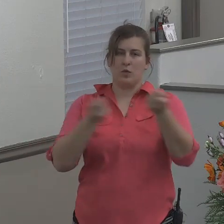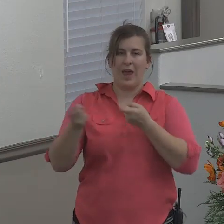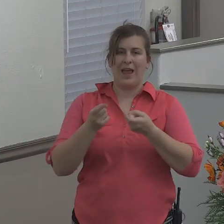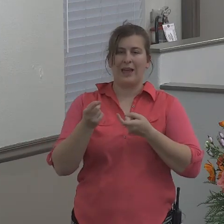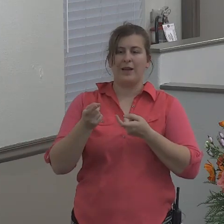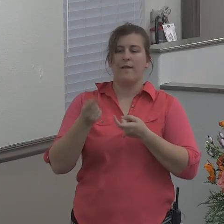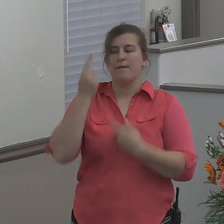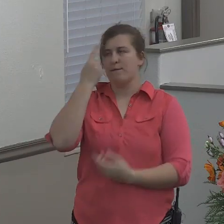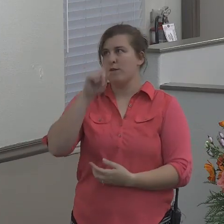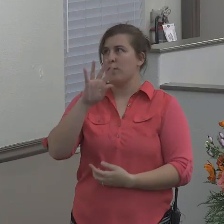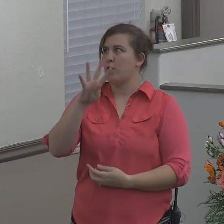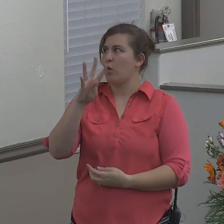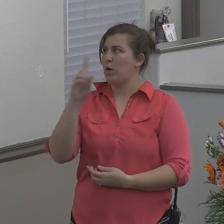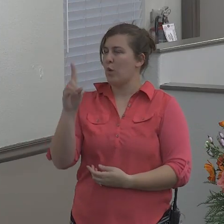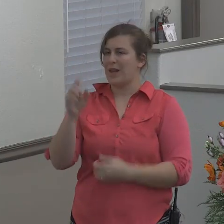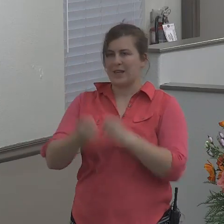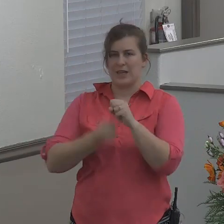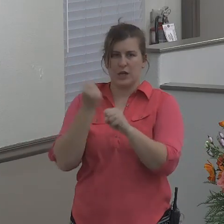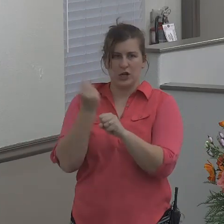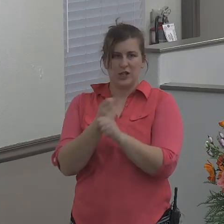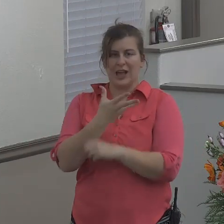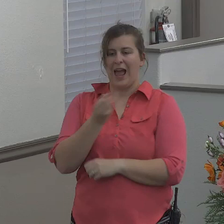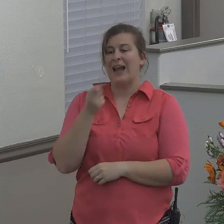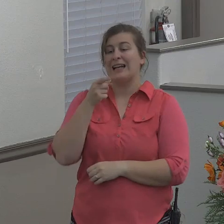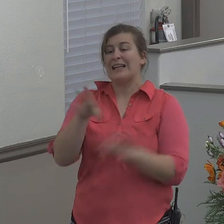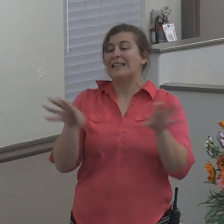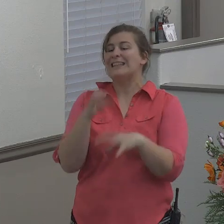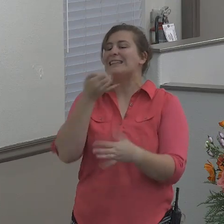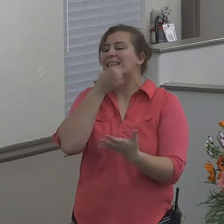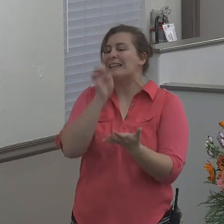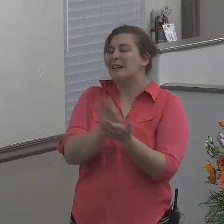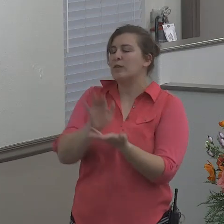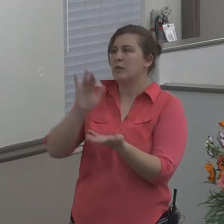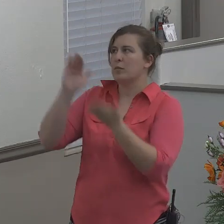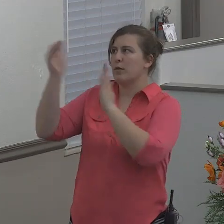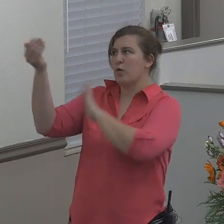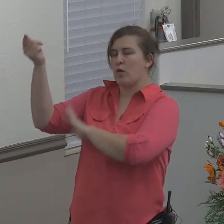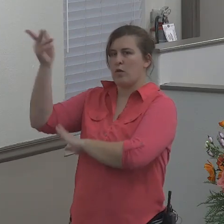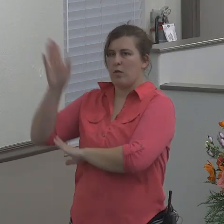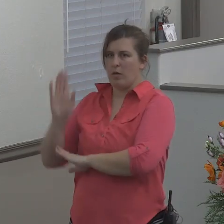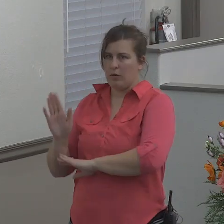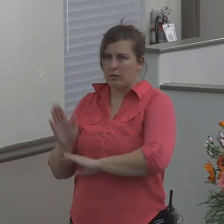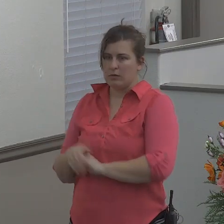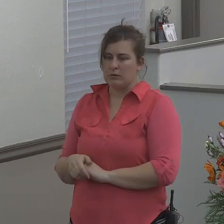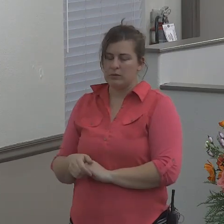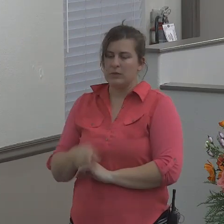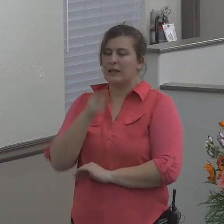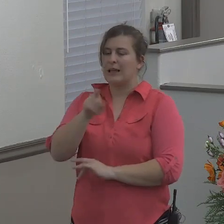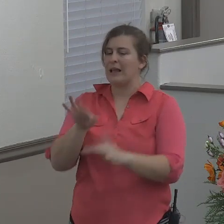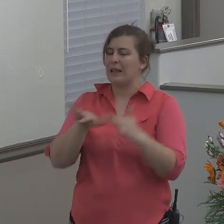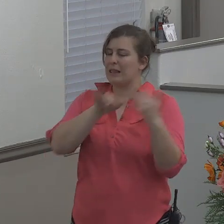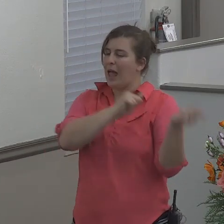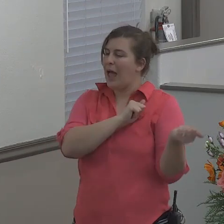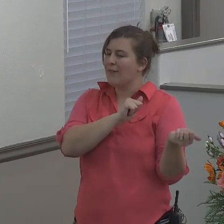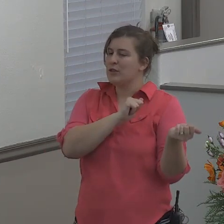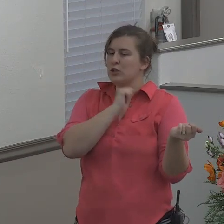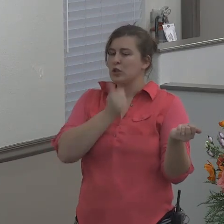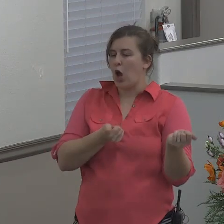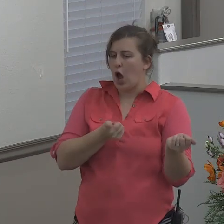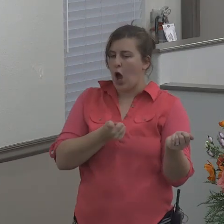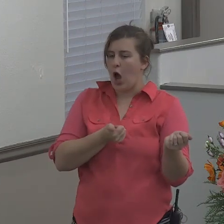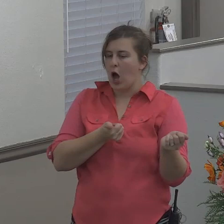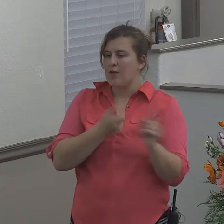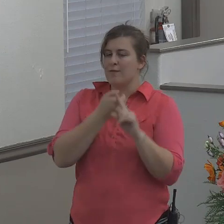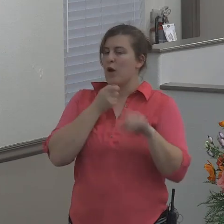years. And he did that which was evil in the sight of the Lord. He departed not from all the